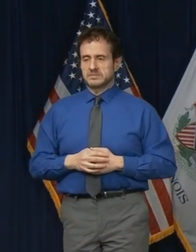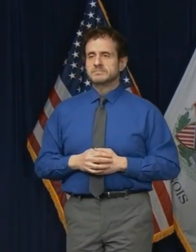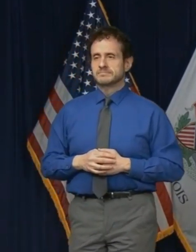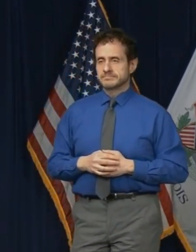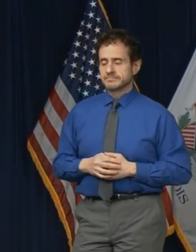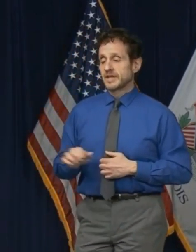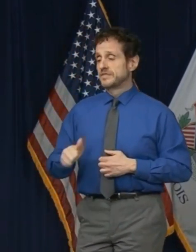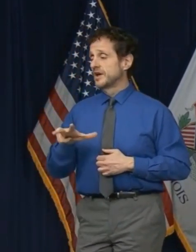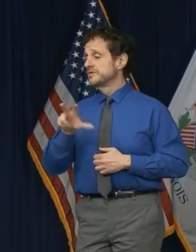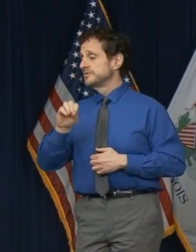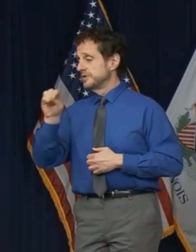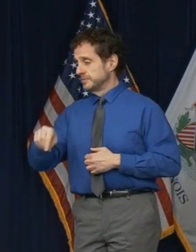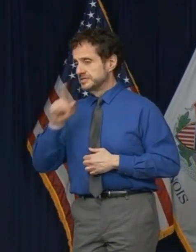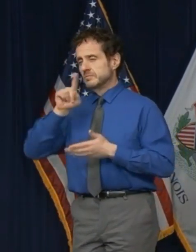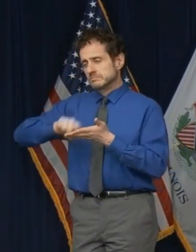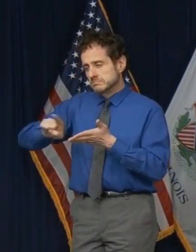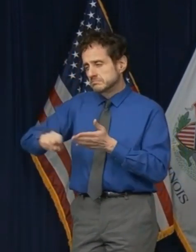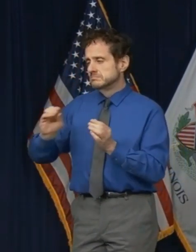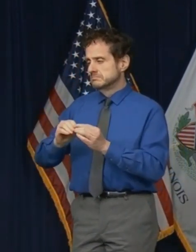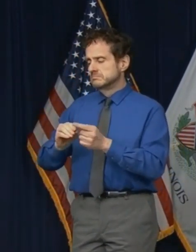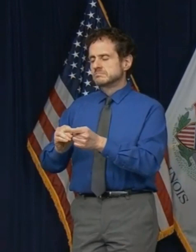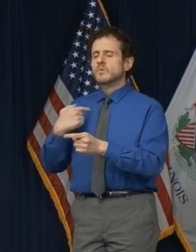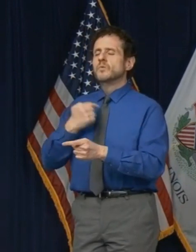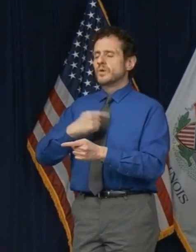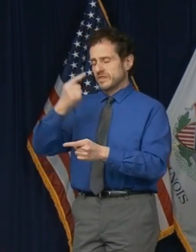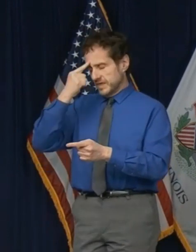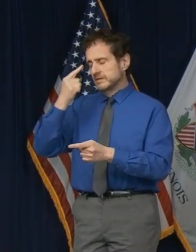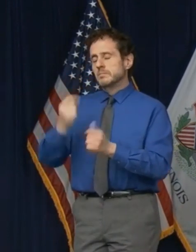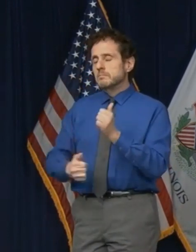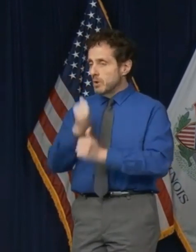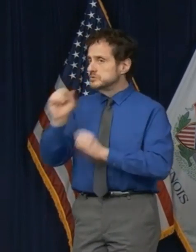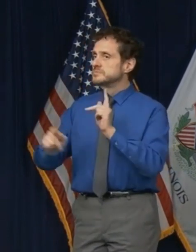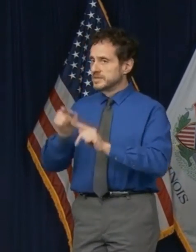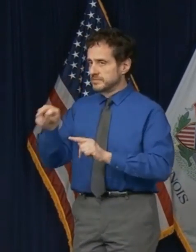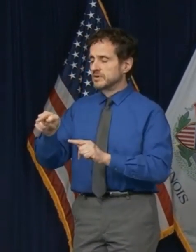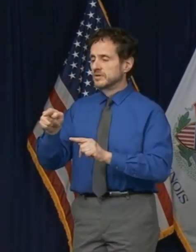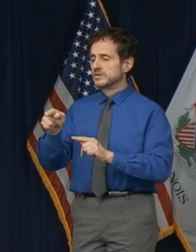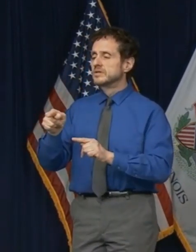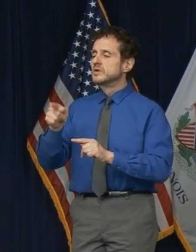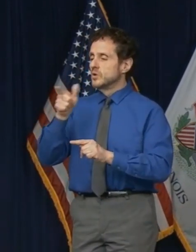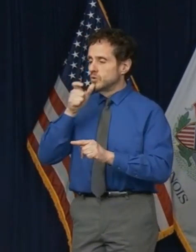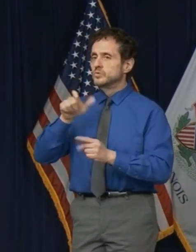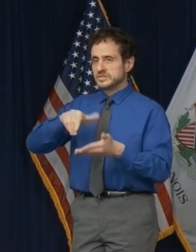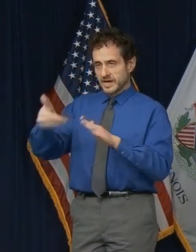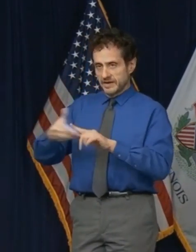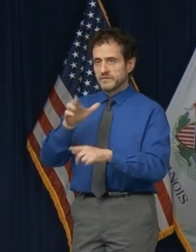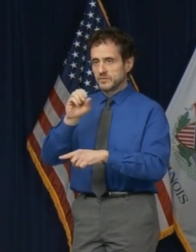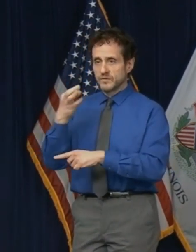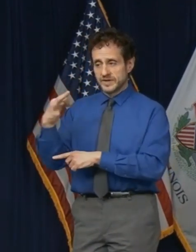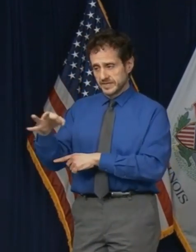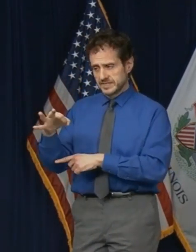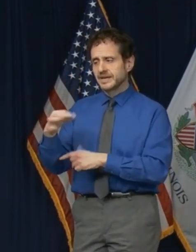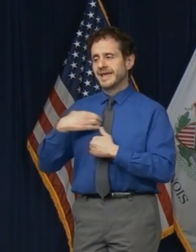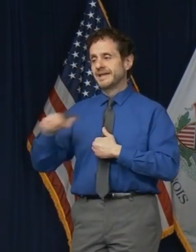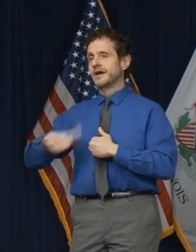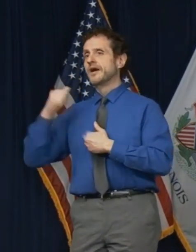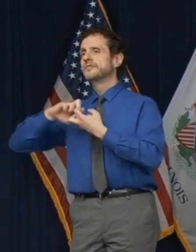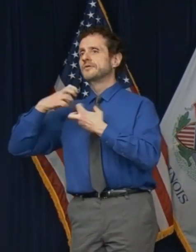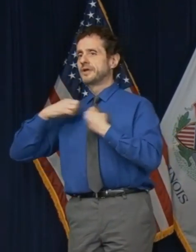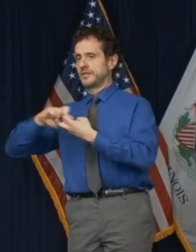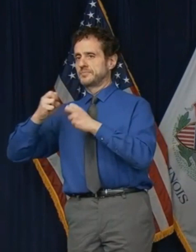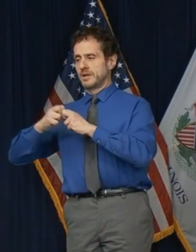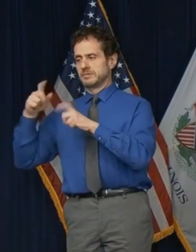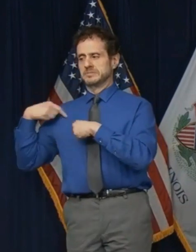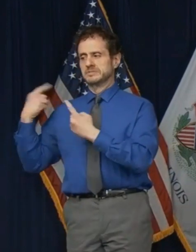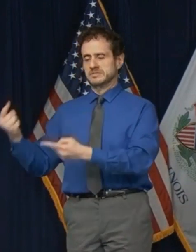information that the majority of individuals, the overwhelming majority of individuals have comorbid conditions. As the governor